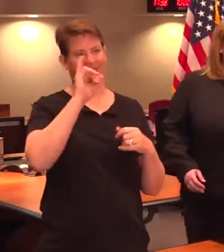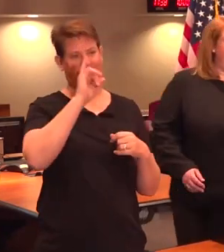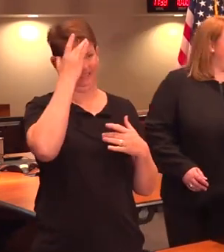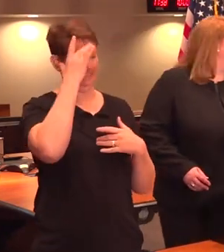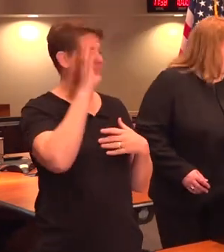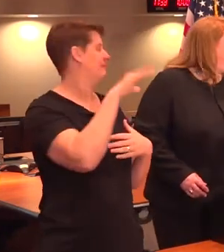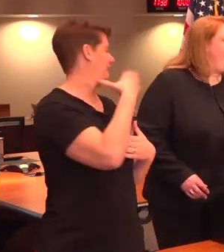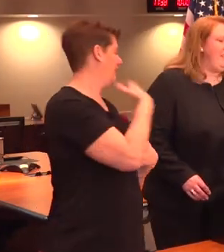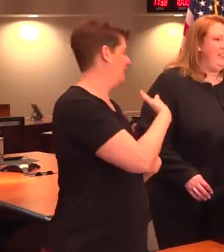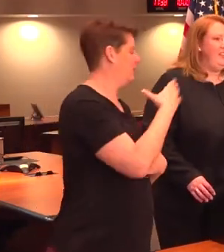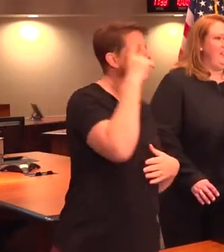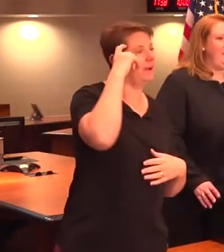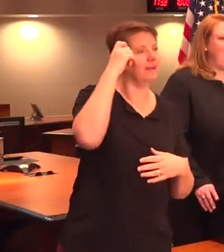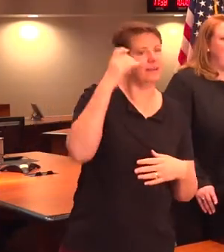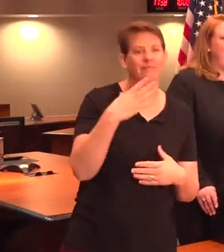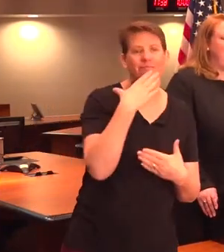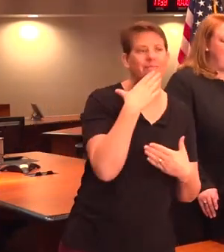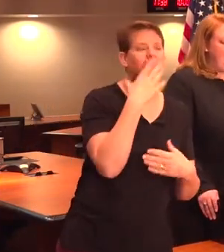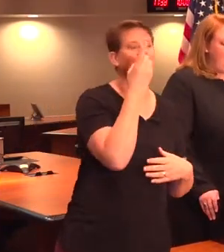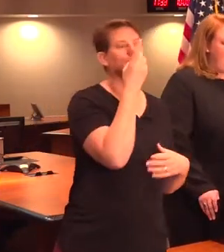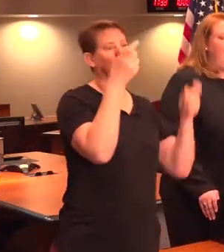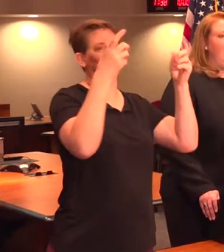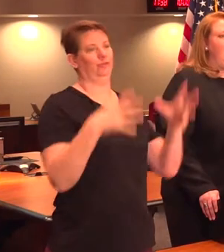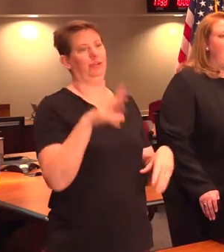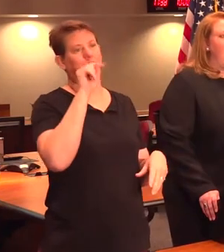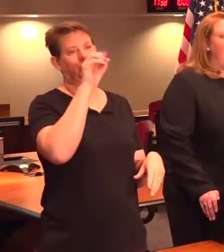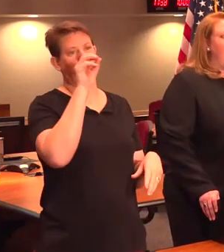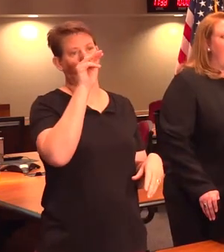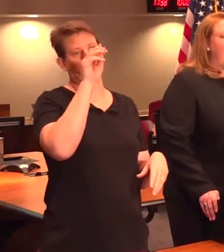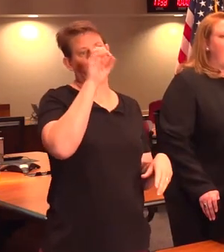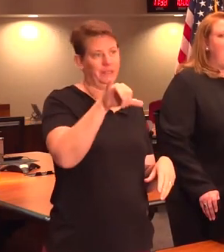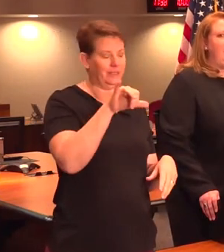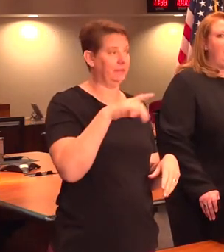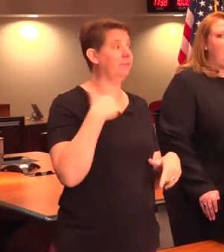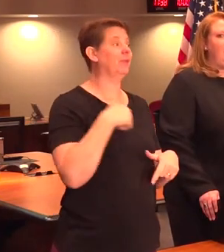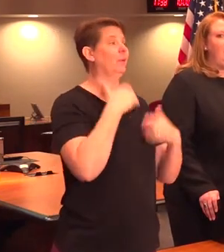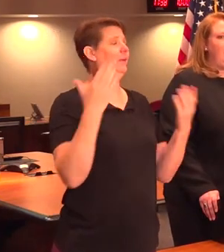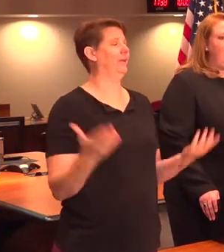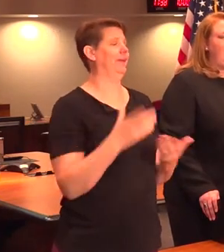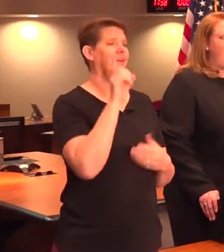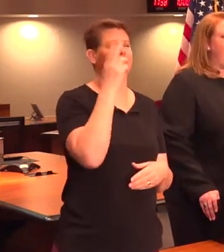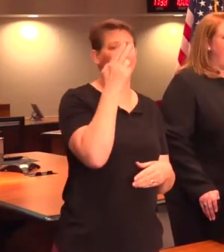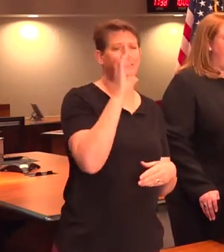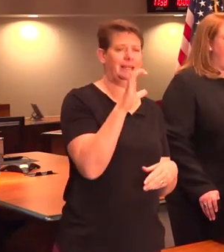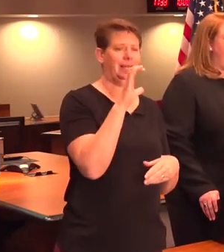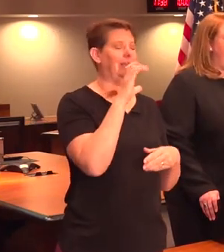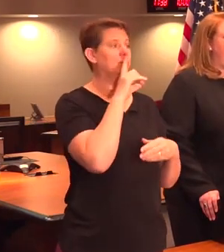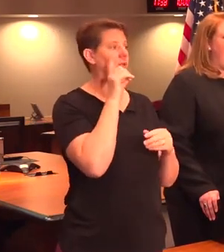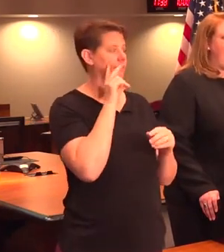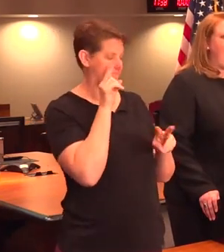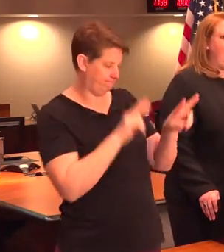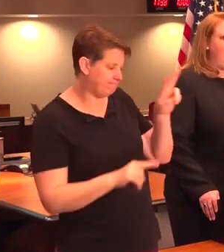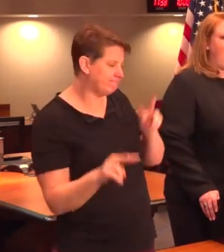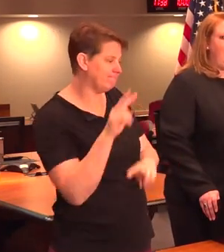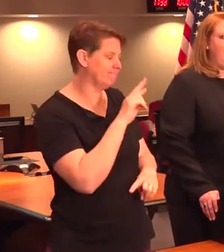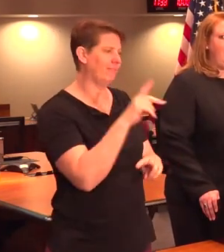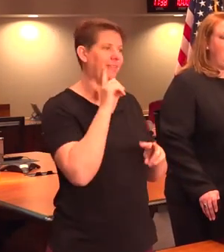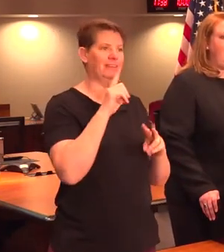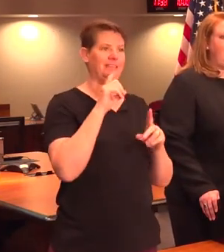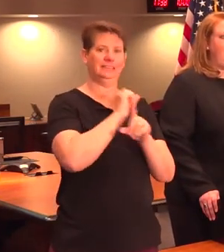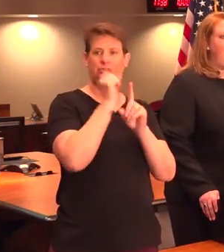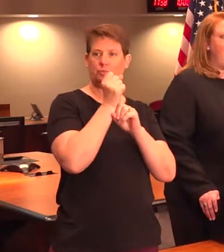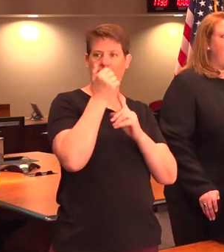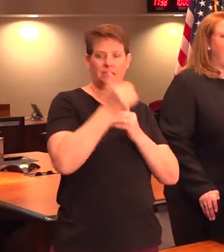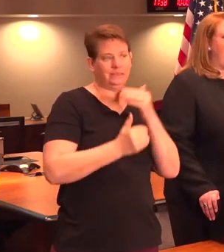Good morning. Thank you, Governor. And thank you, Director Toomey. We at DHEC are very closely monitoring this rapidly evolving